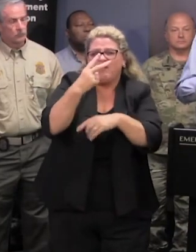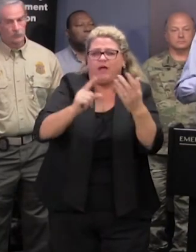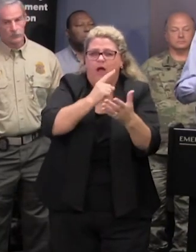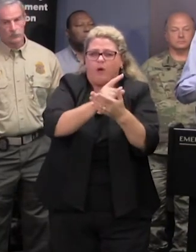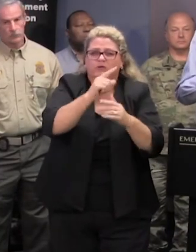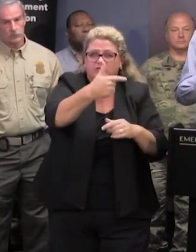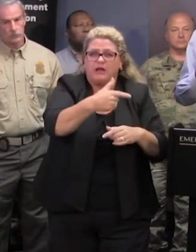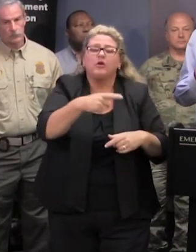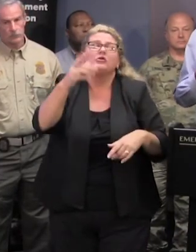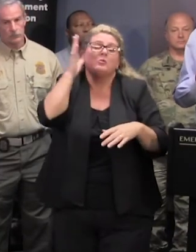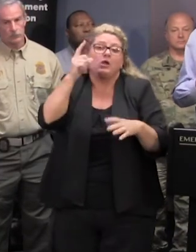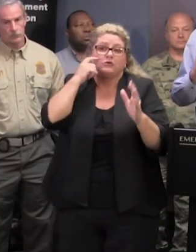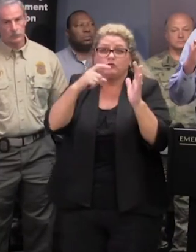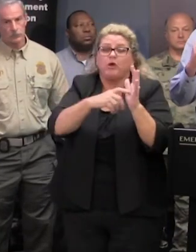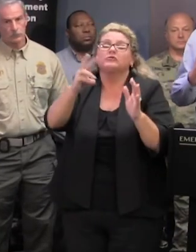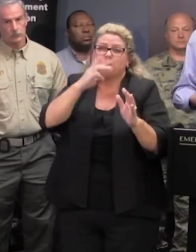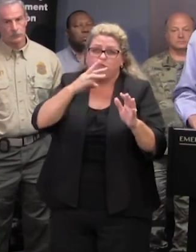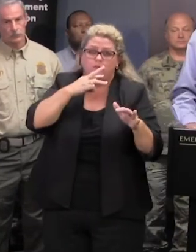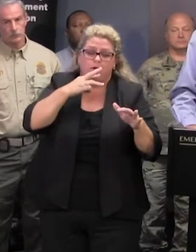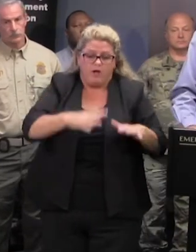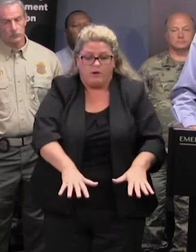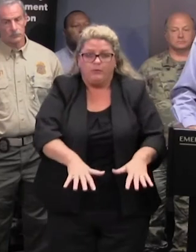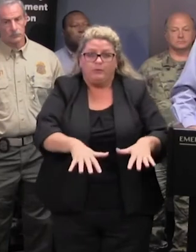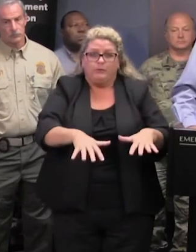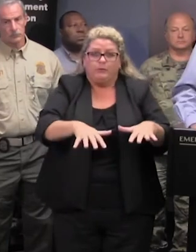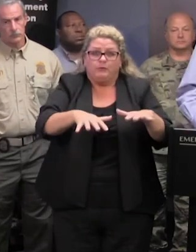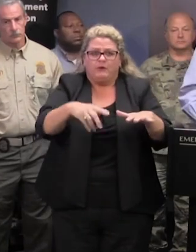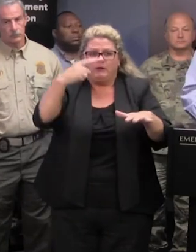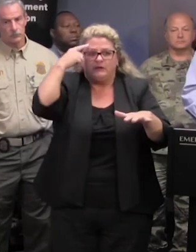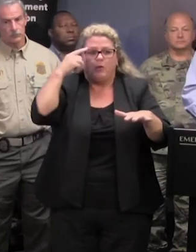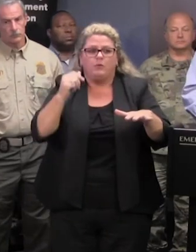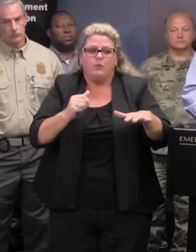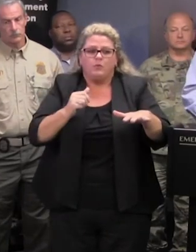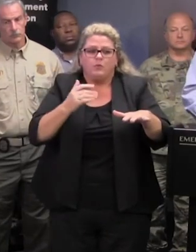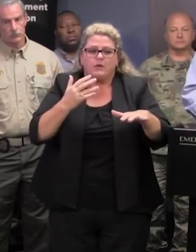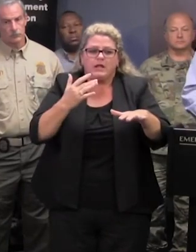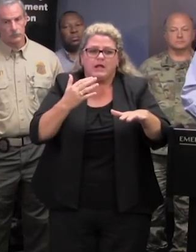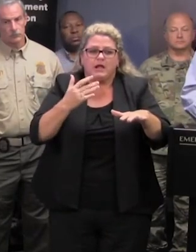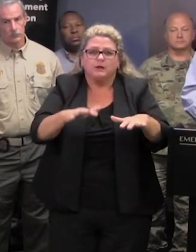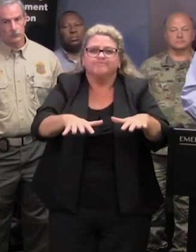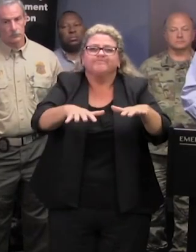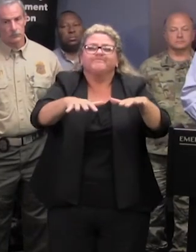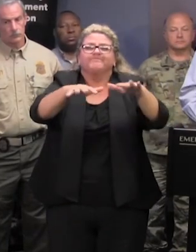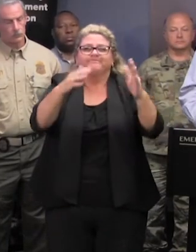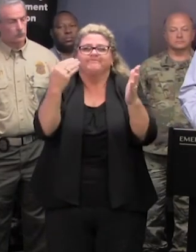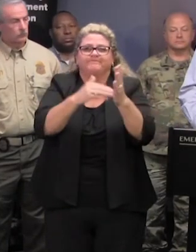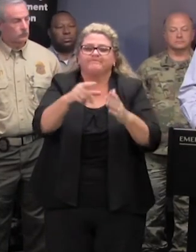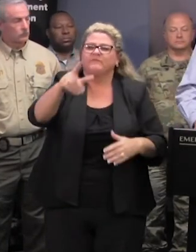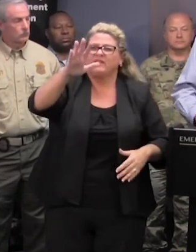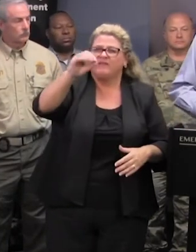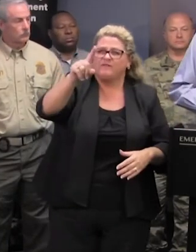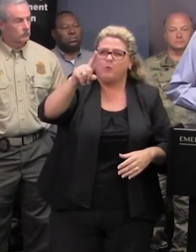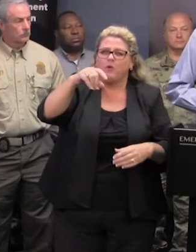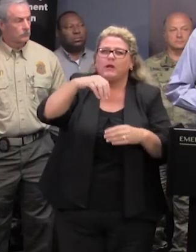that's a crest then it will then turn upwards again how about 501 at gallivant's ferry when might that be cut